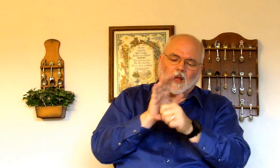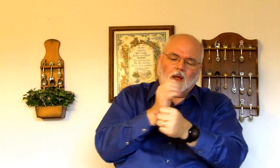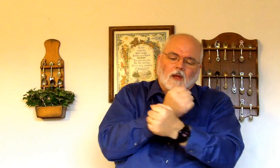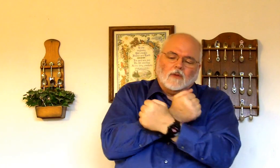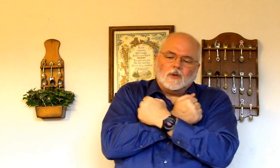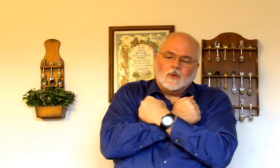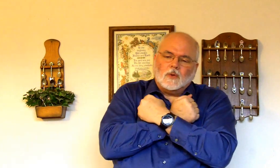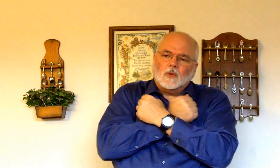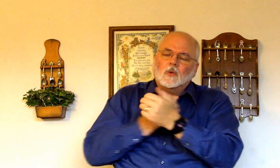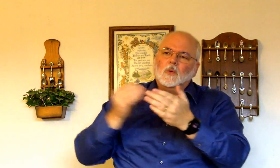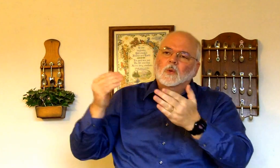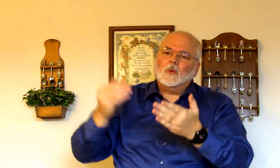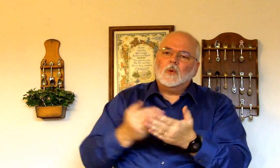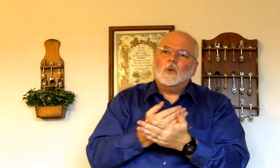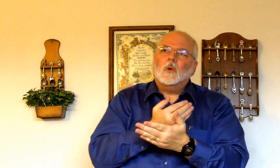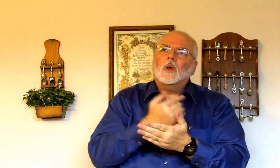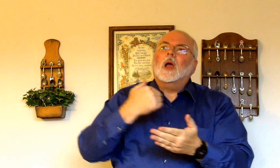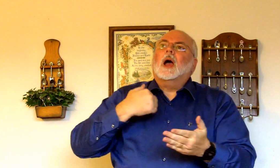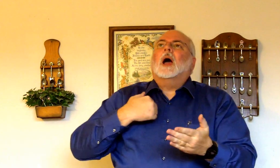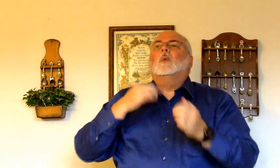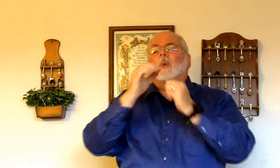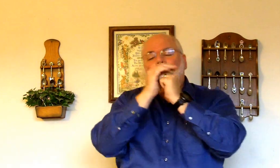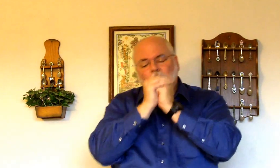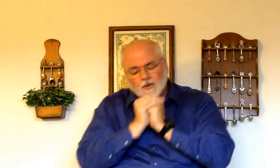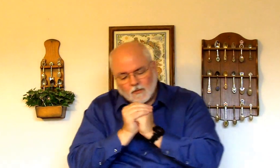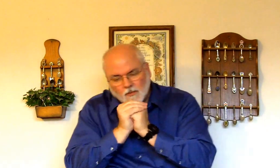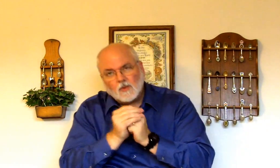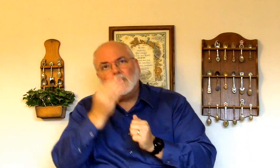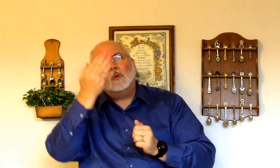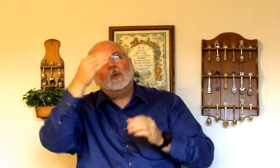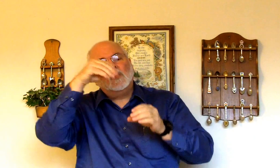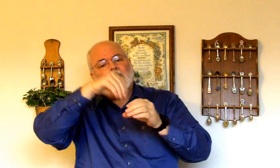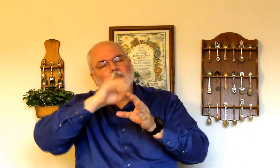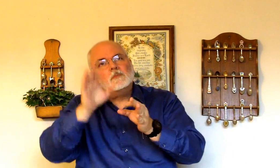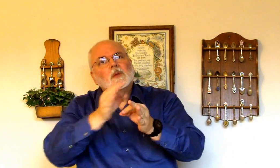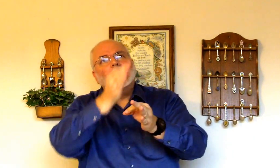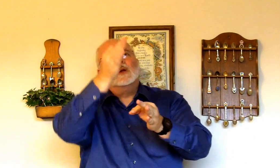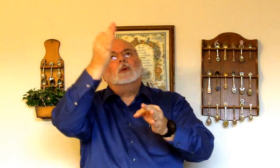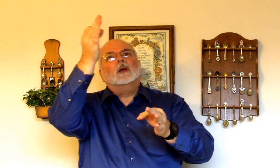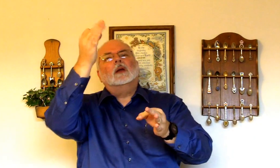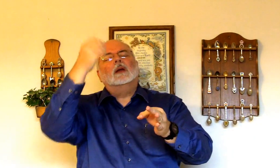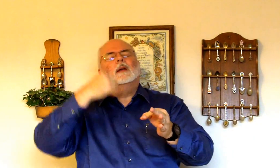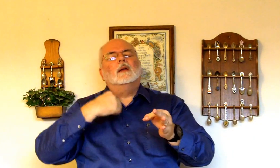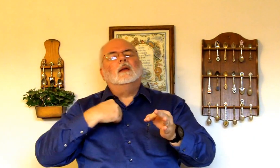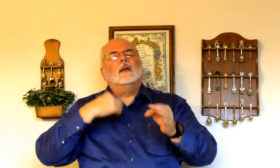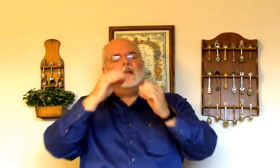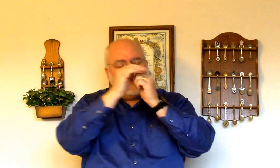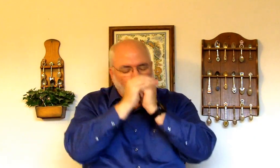anew, I worship you in spirit, I